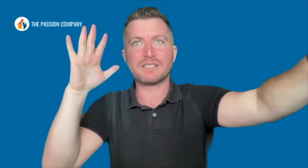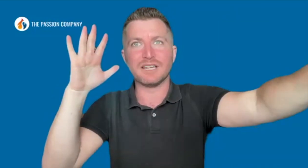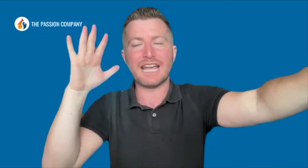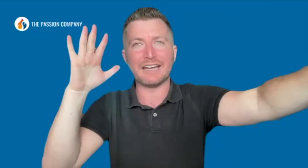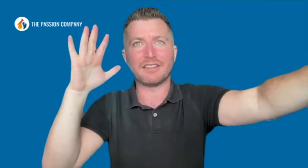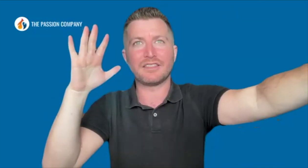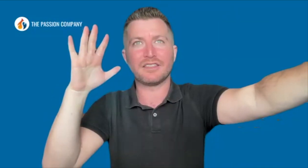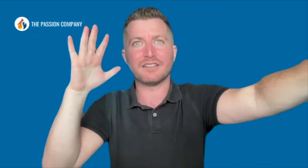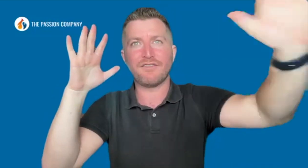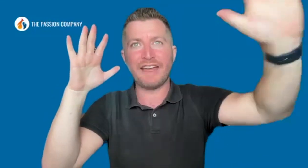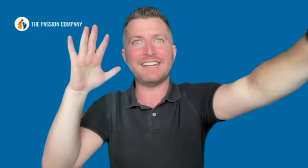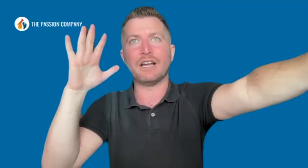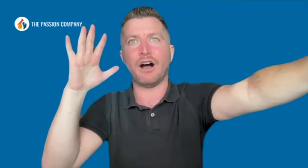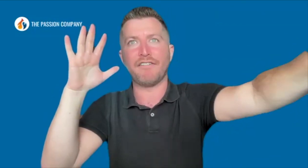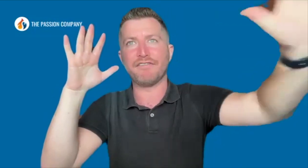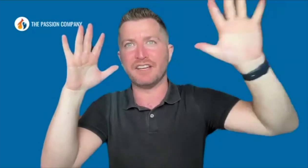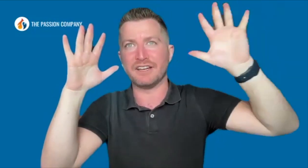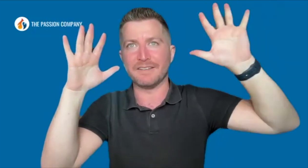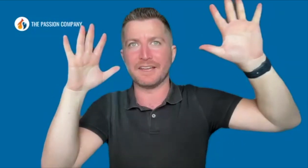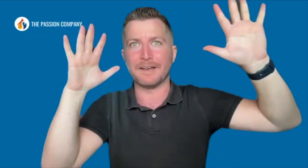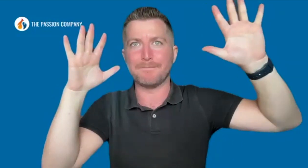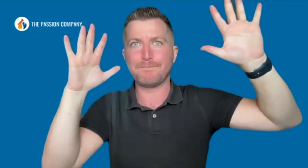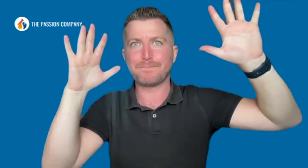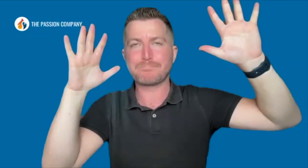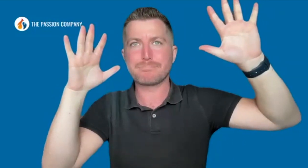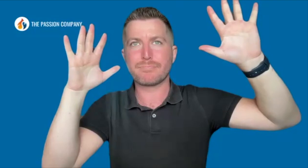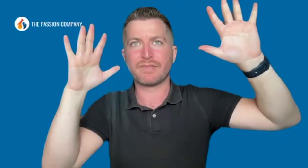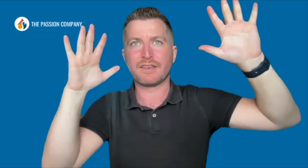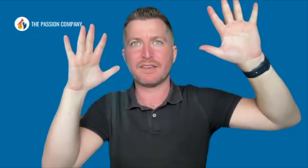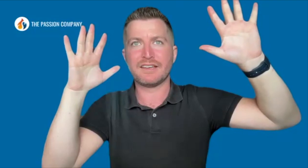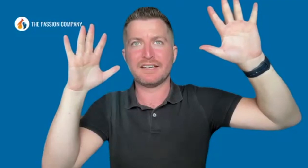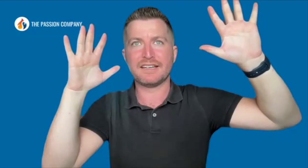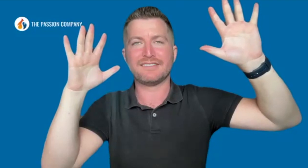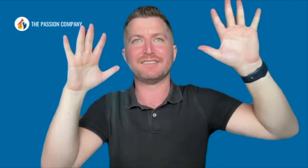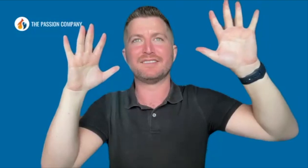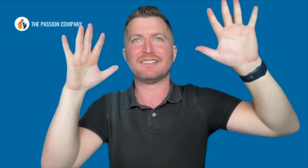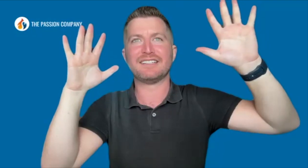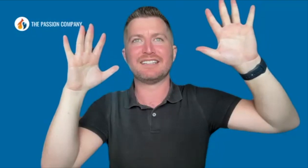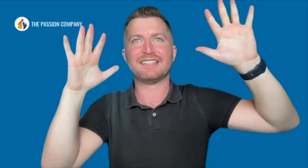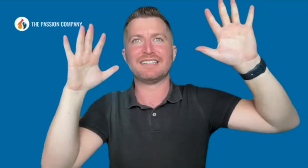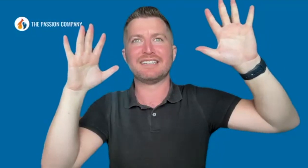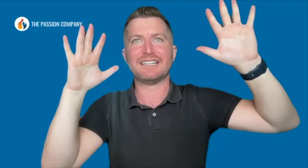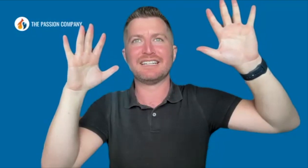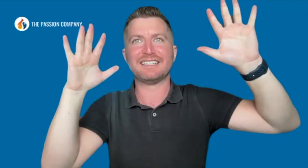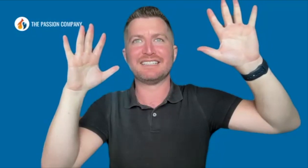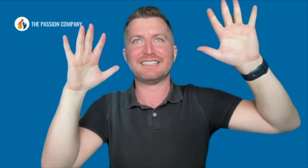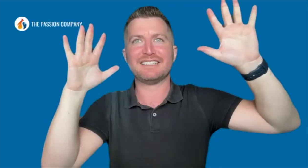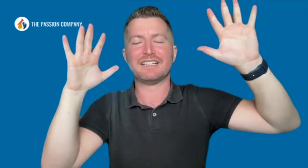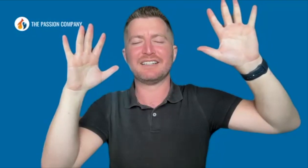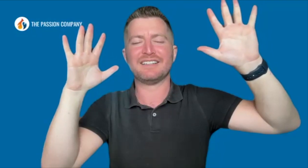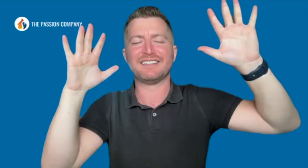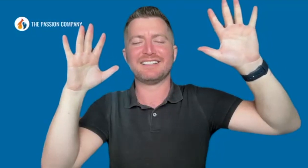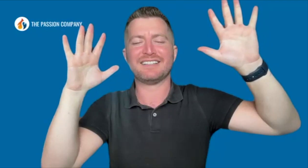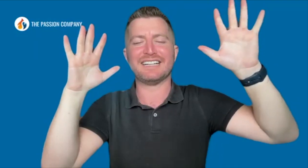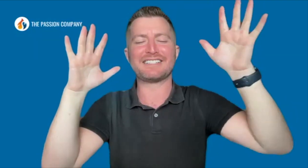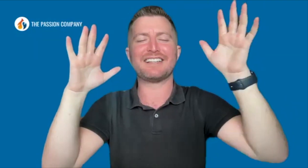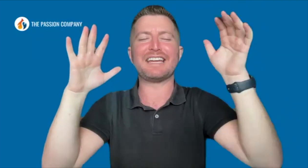length, fending off the, it's like,